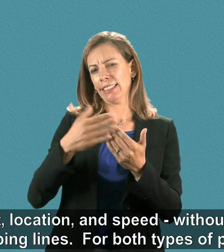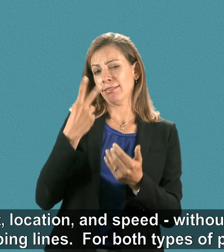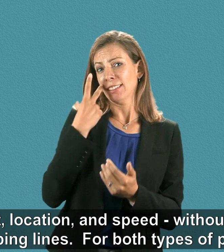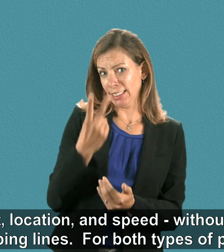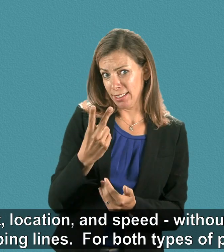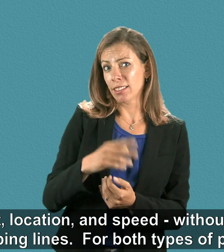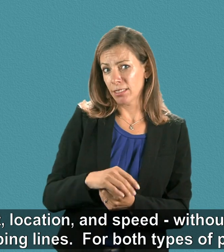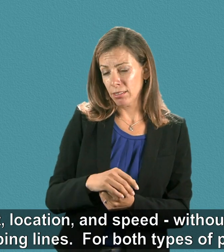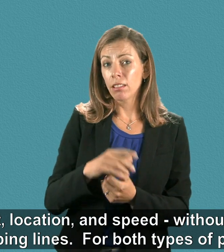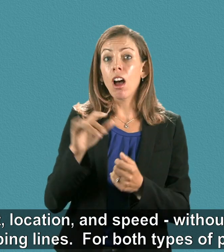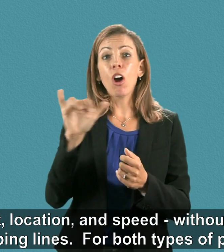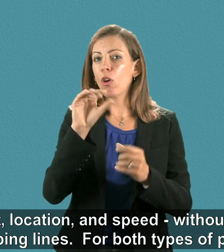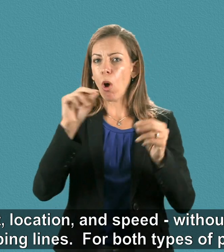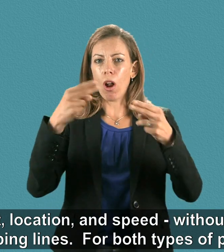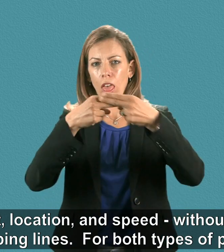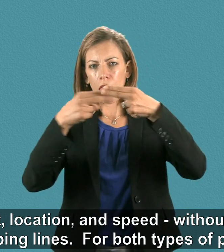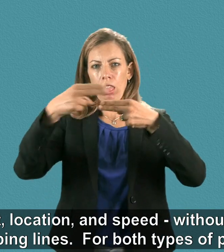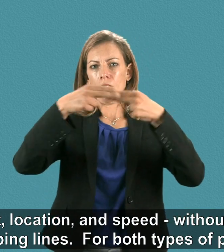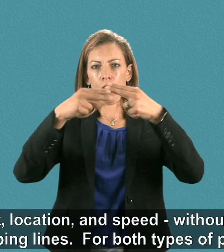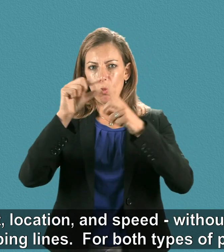– without overlapping lines.